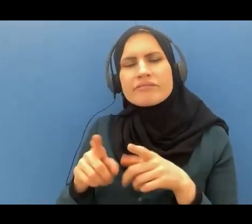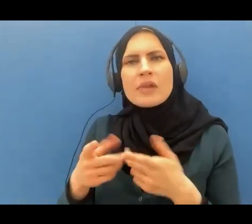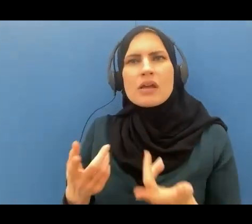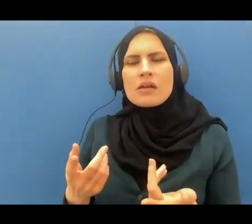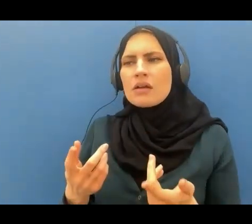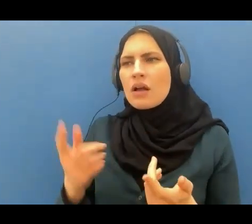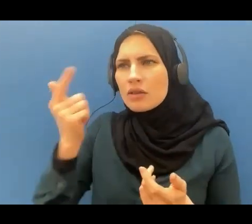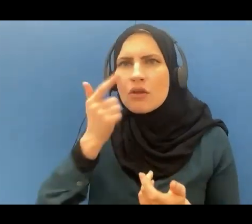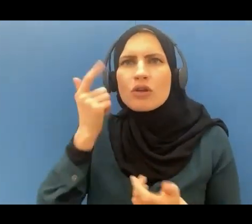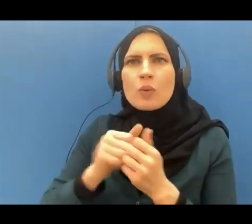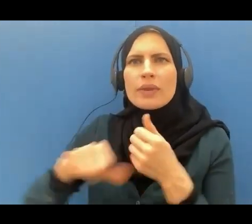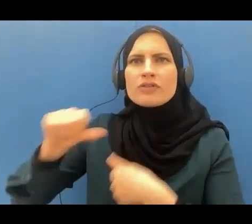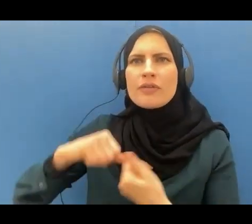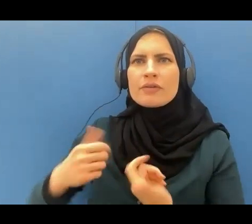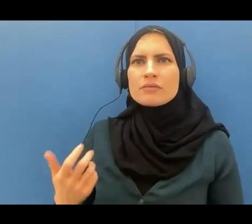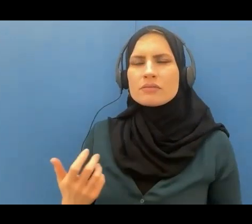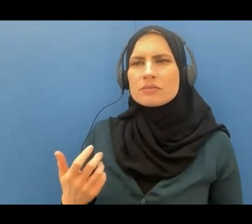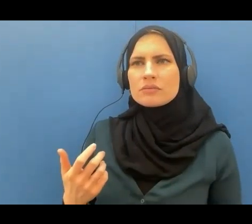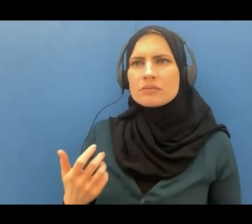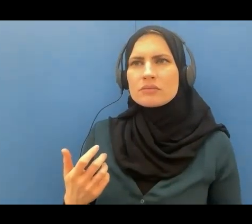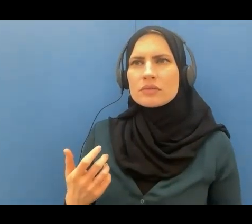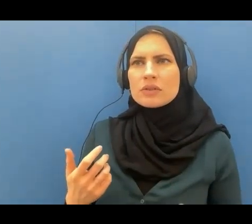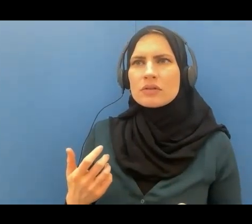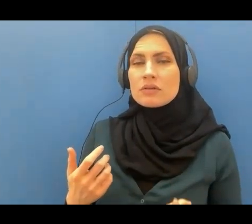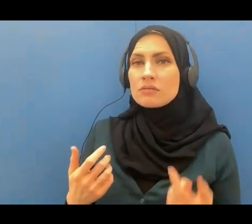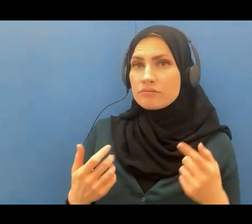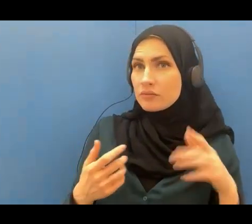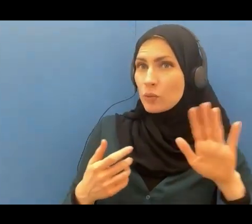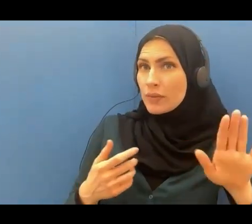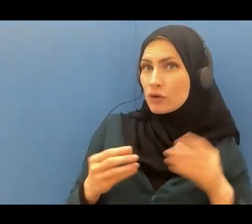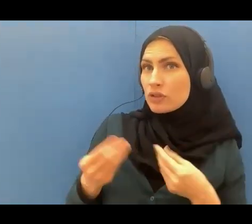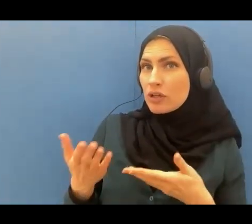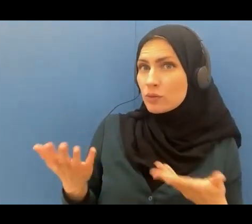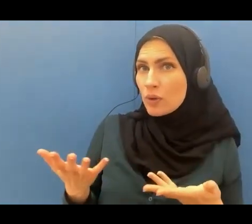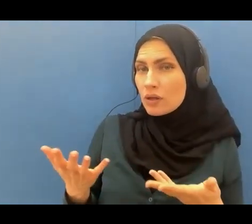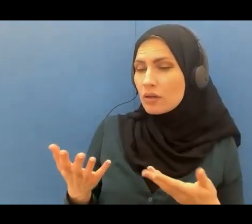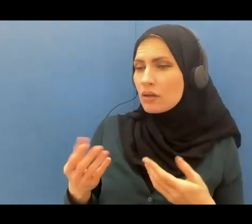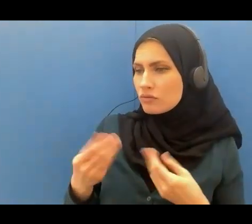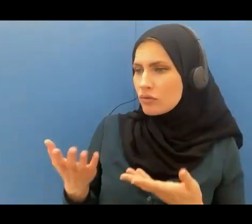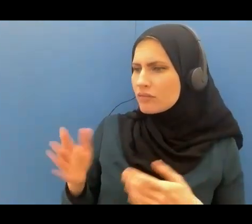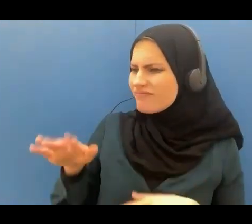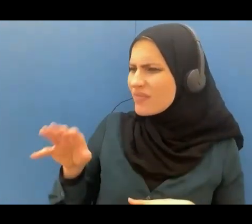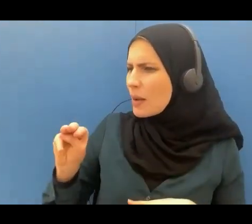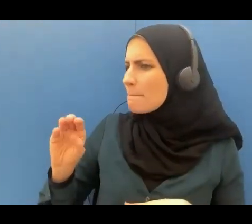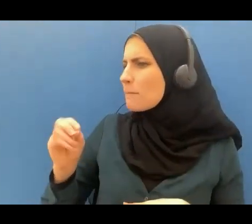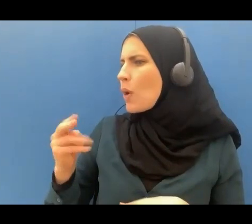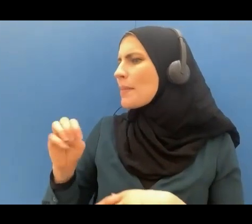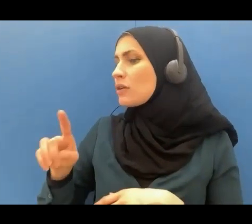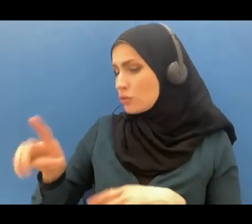with each other so what do they suggest they tell him Muhammad you worship our gods one day